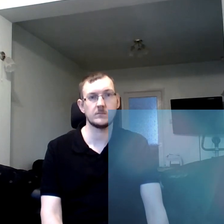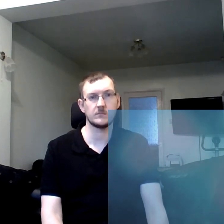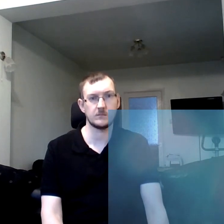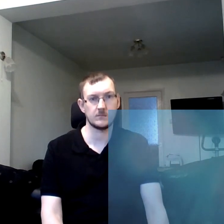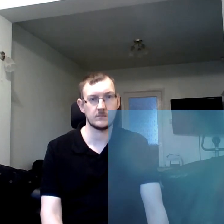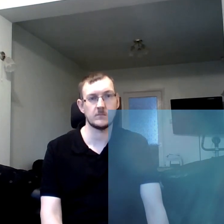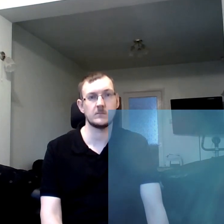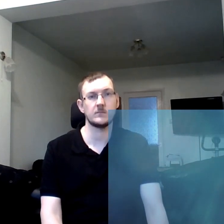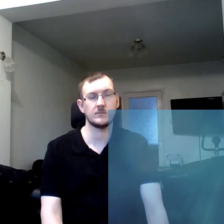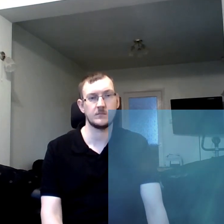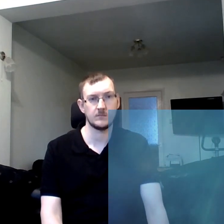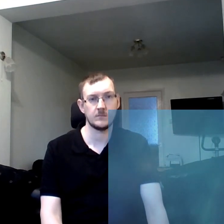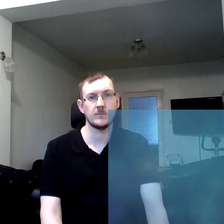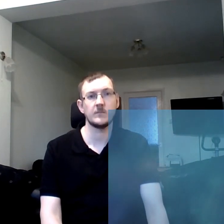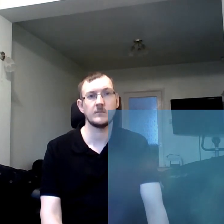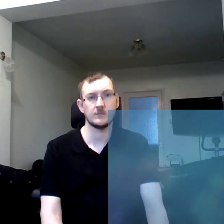we'll bring an offering